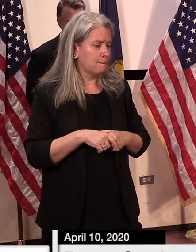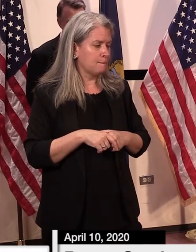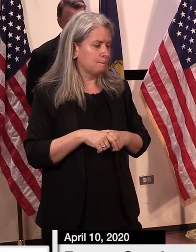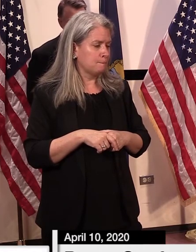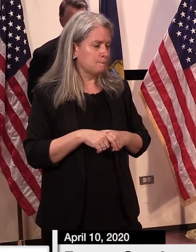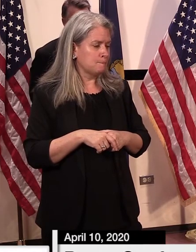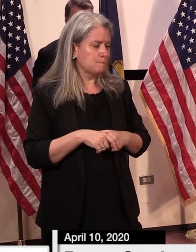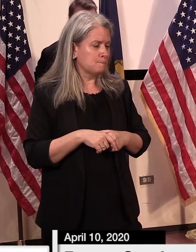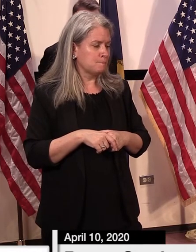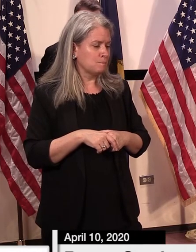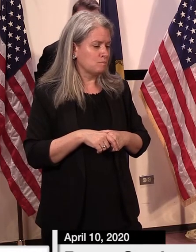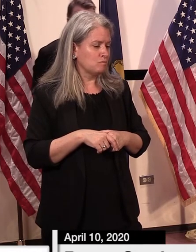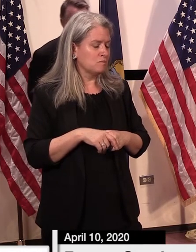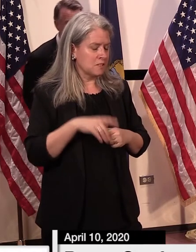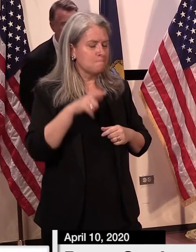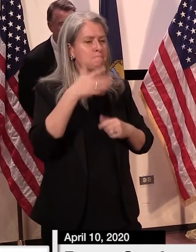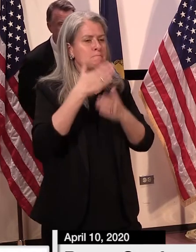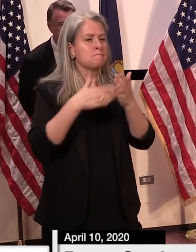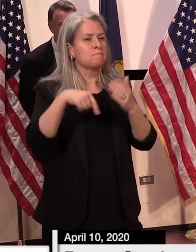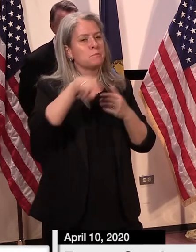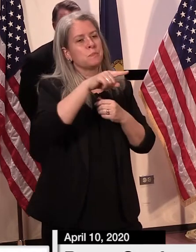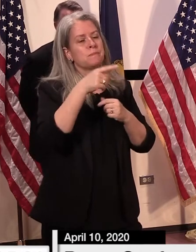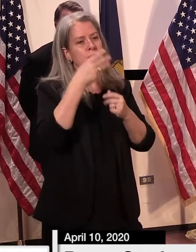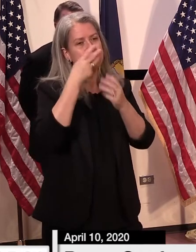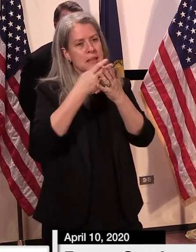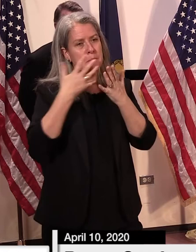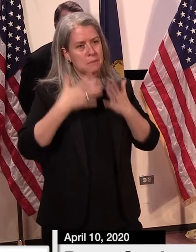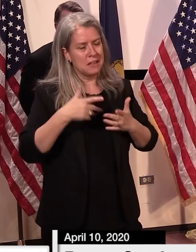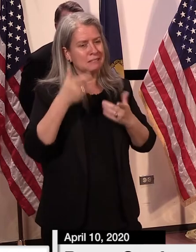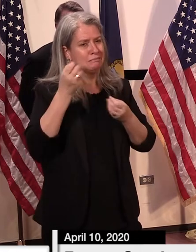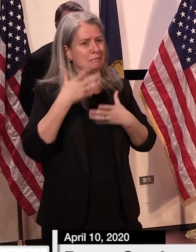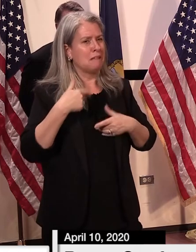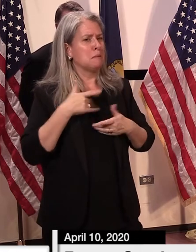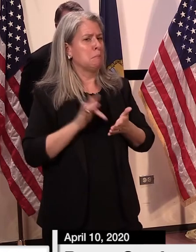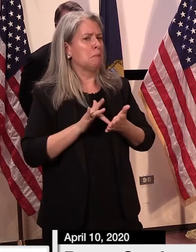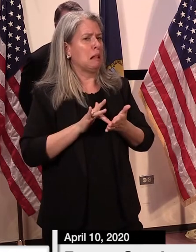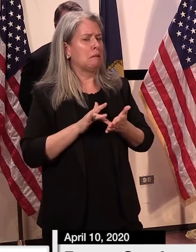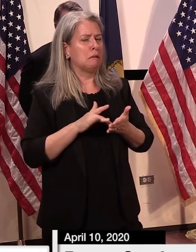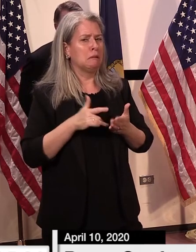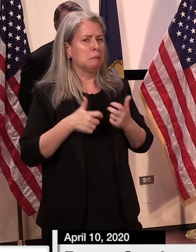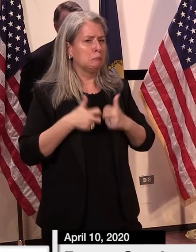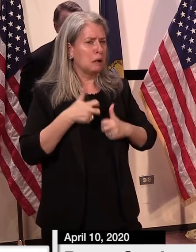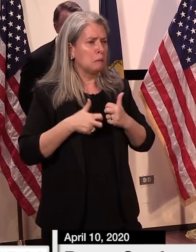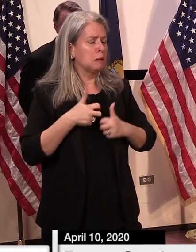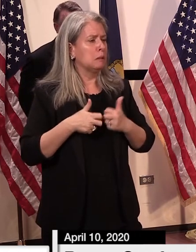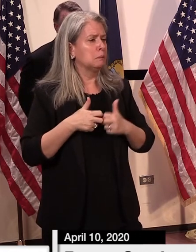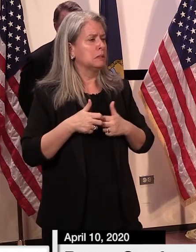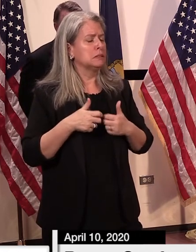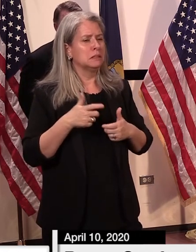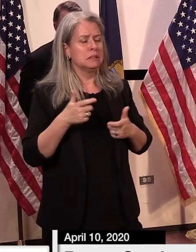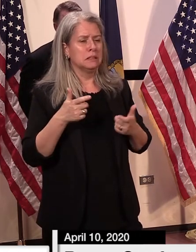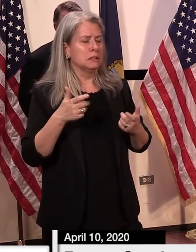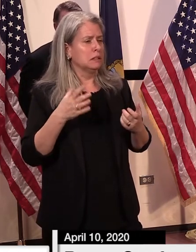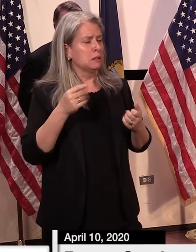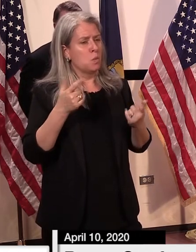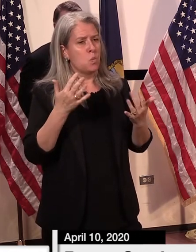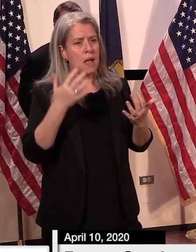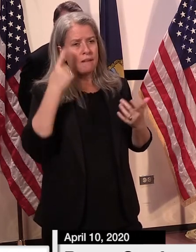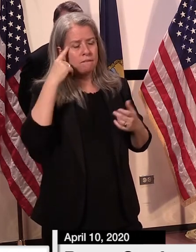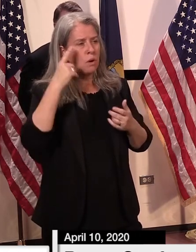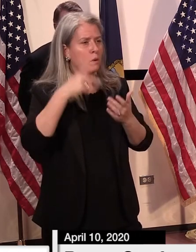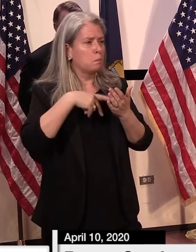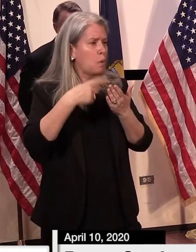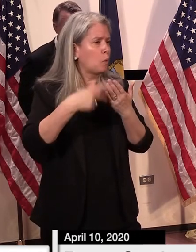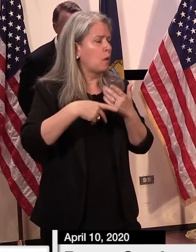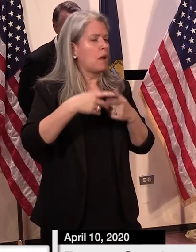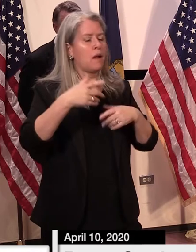discussed i'm i'm hearing some inmates who have um medical conditions that are specifically they've passed their minimum they're waiting for programming that